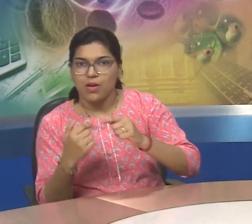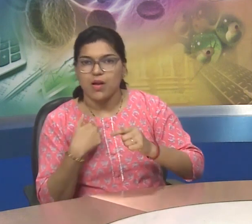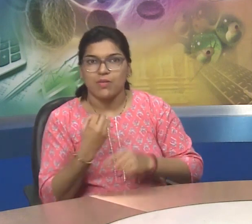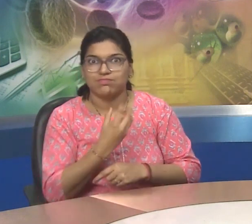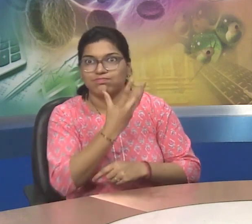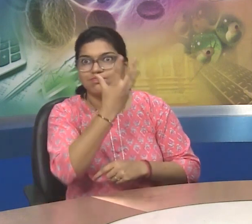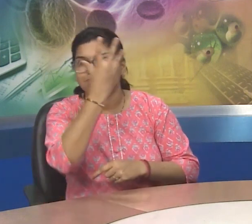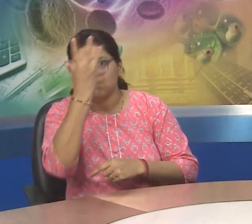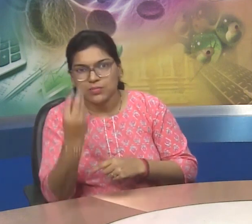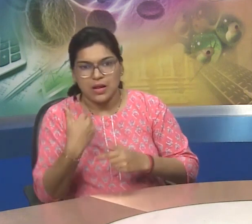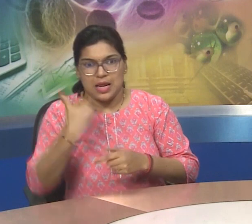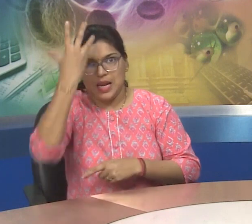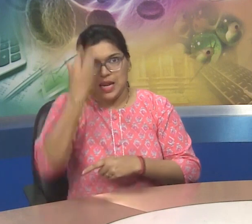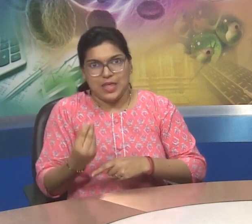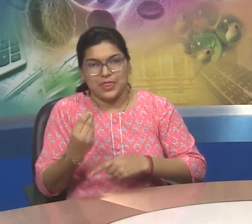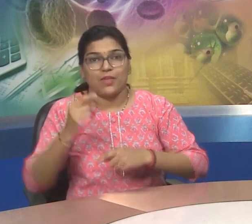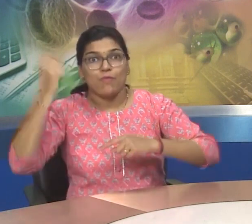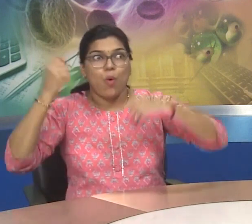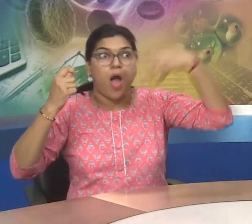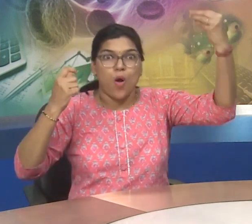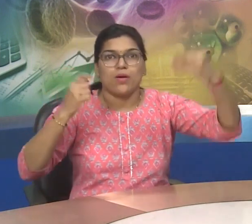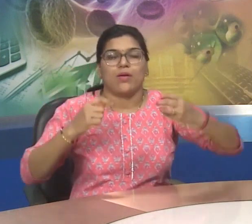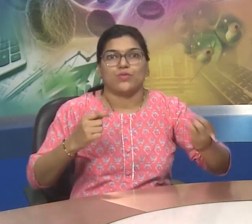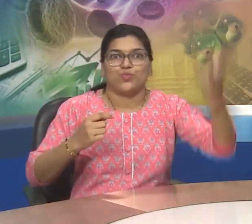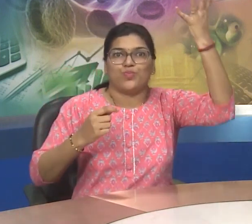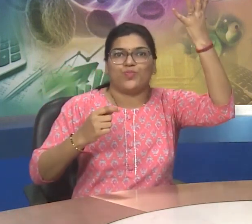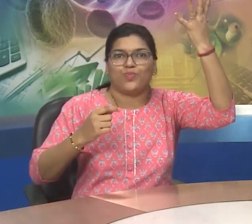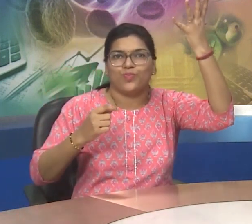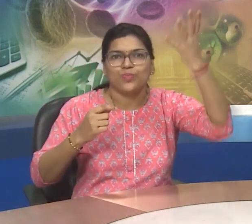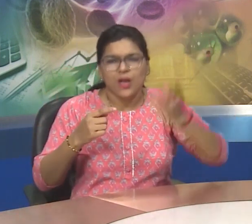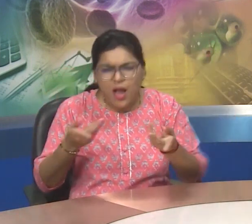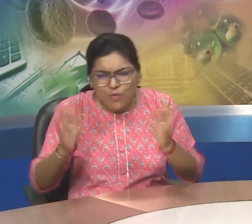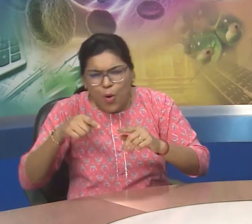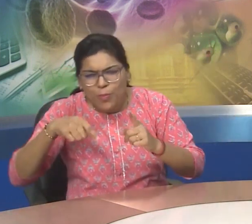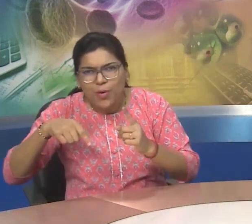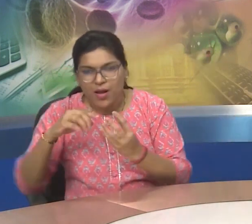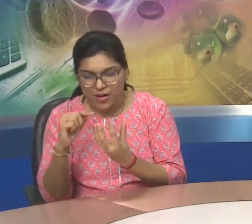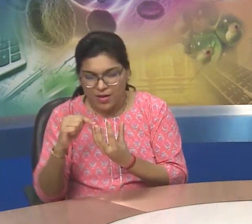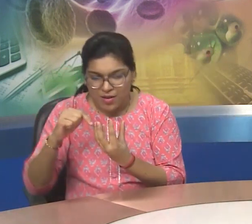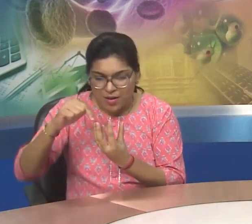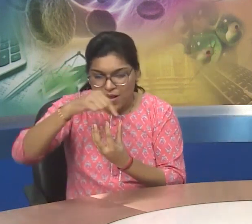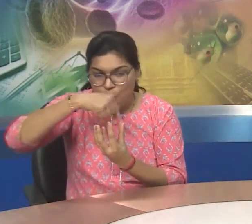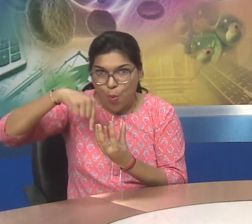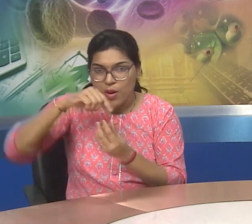that's the reason a day and night in total have twenty four hours only